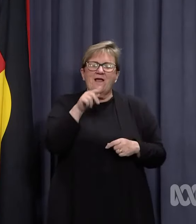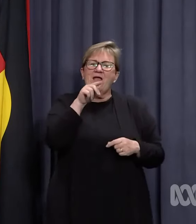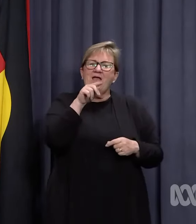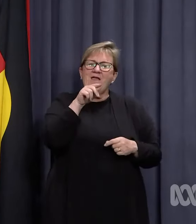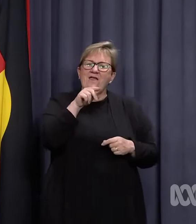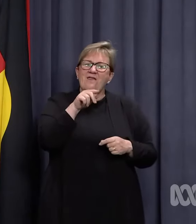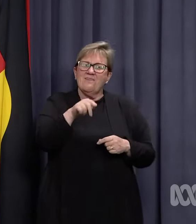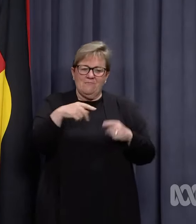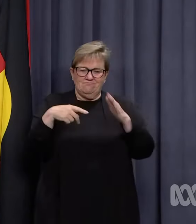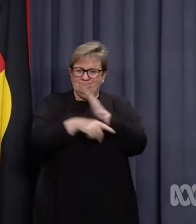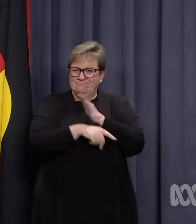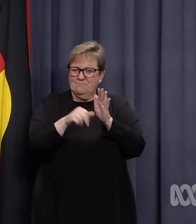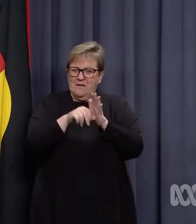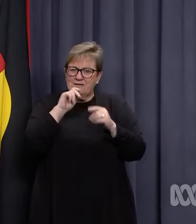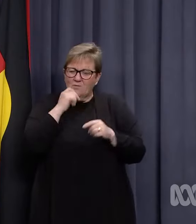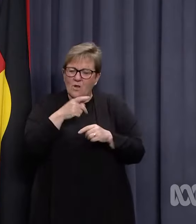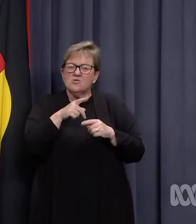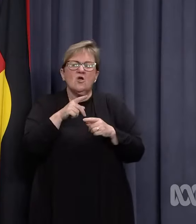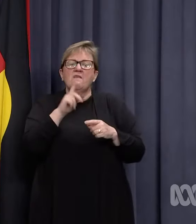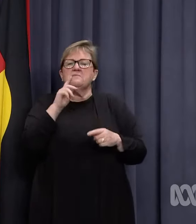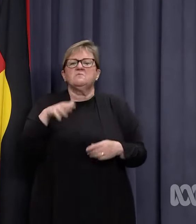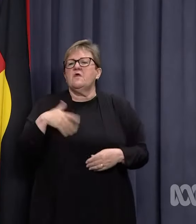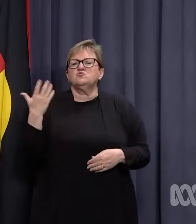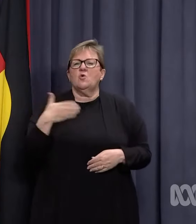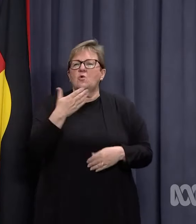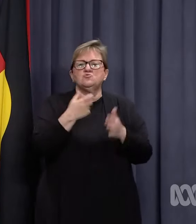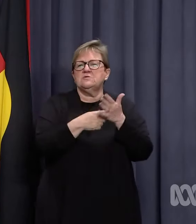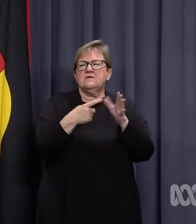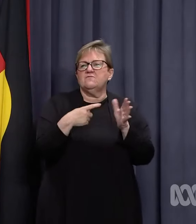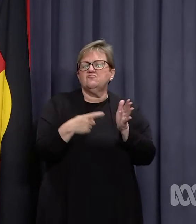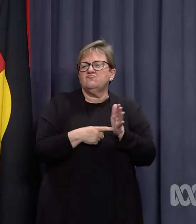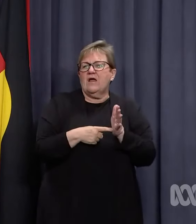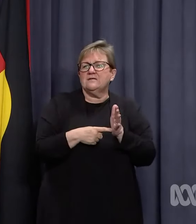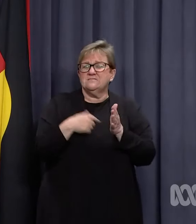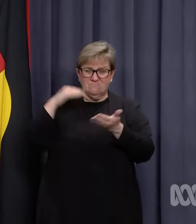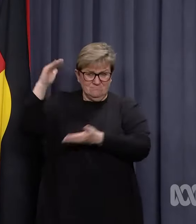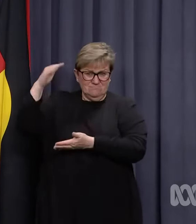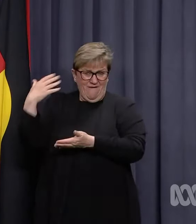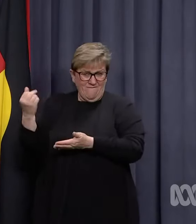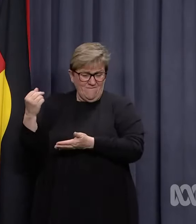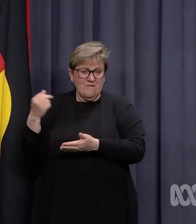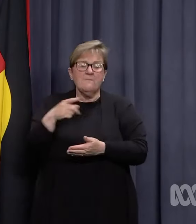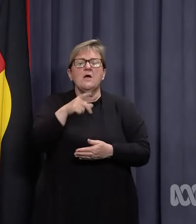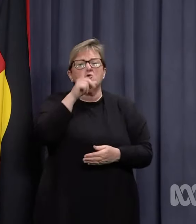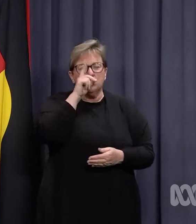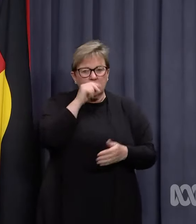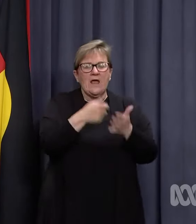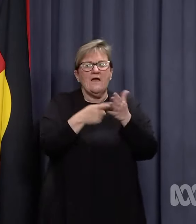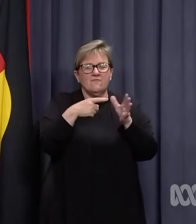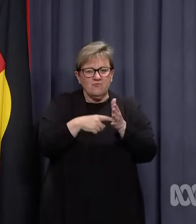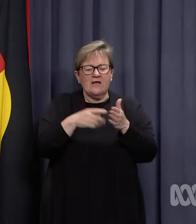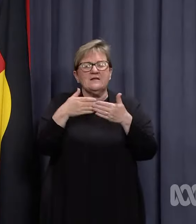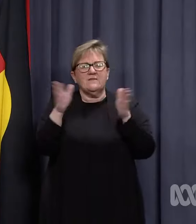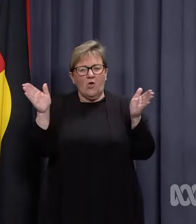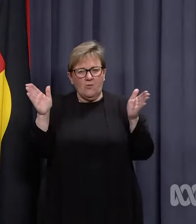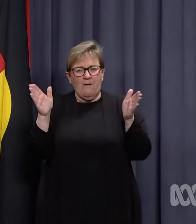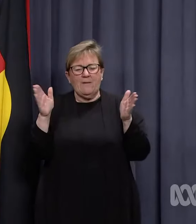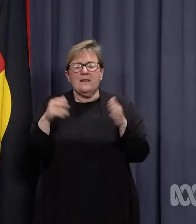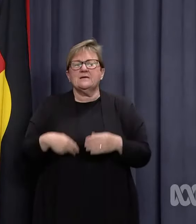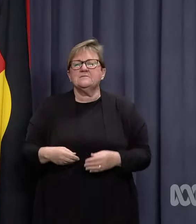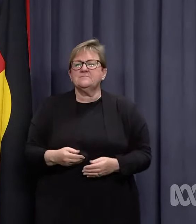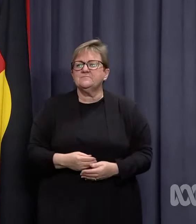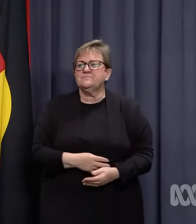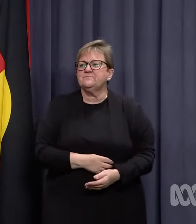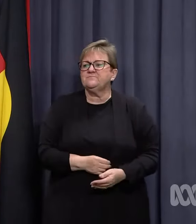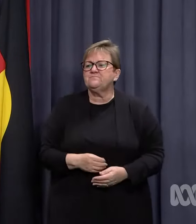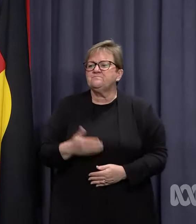potential income loss, so they have declined to hand out the state supply of rats, but you will be able to get rats at state-run clinics. If